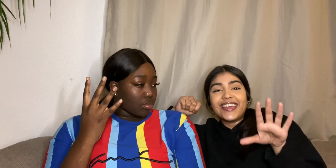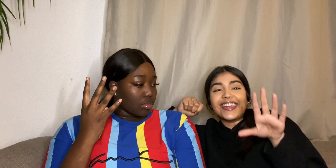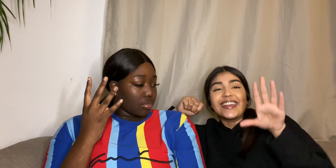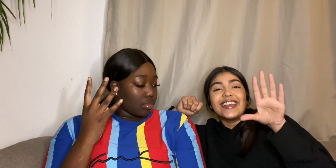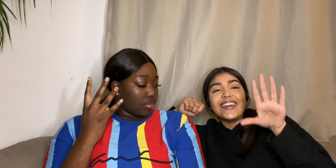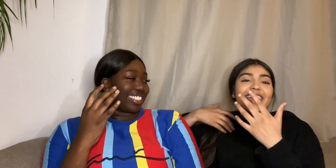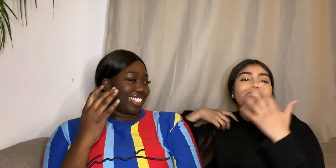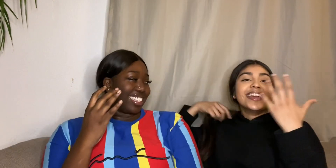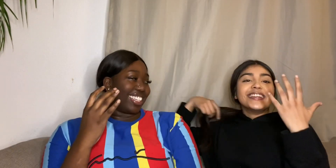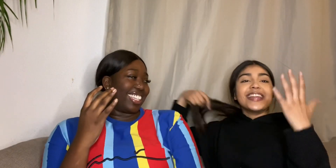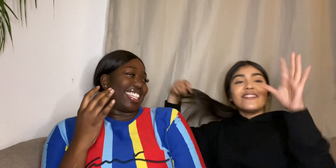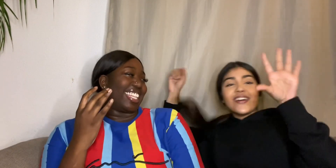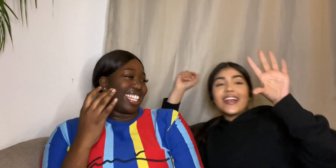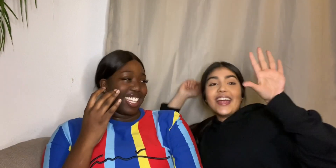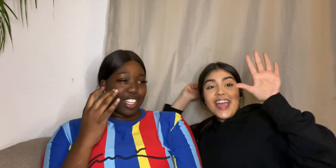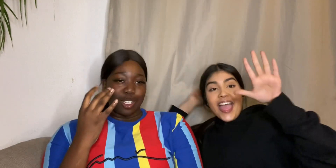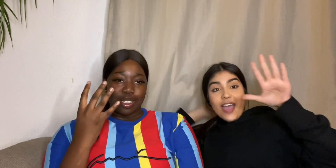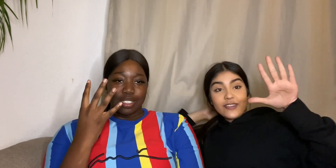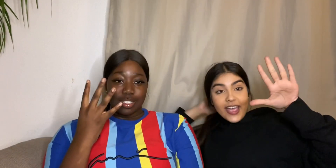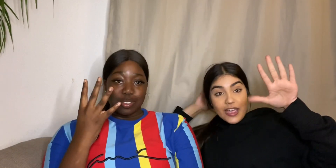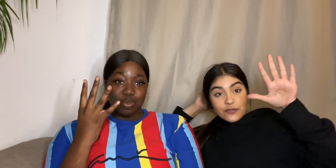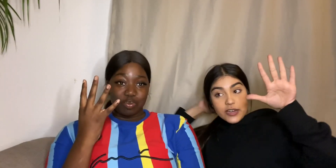Never have I ever